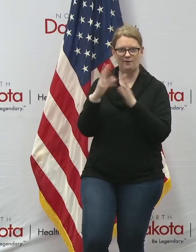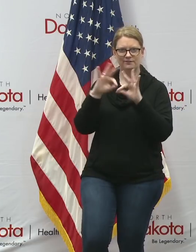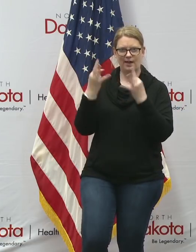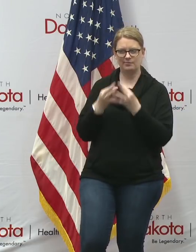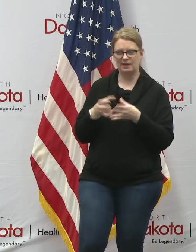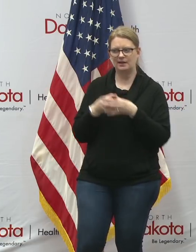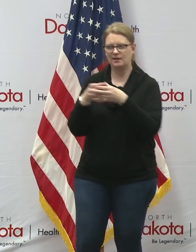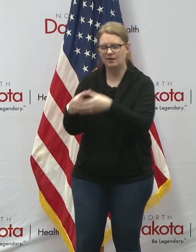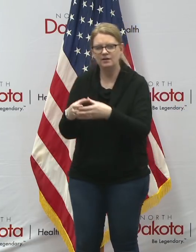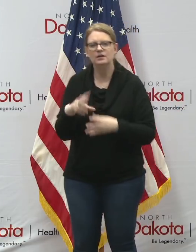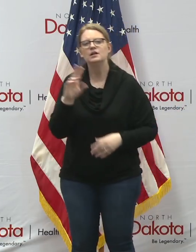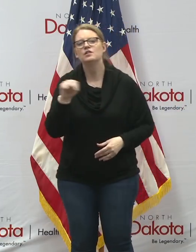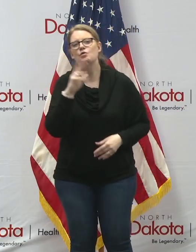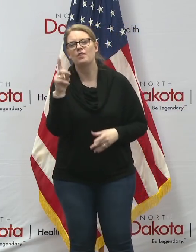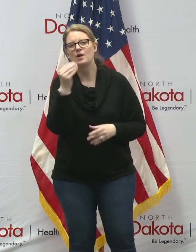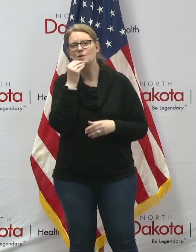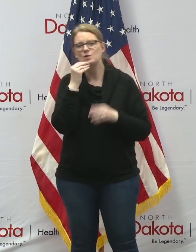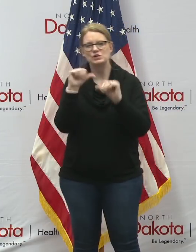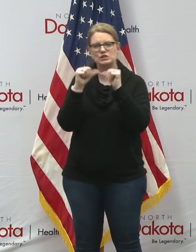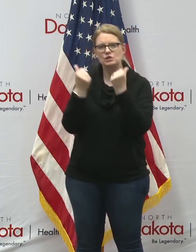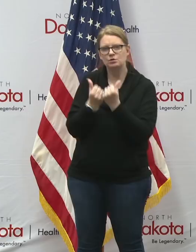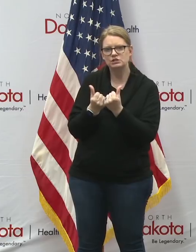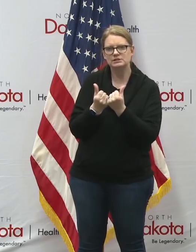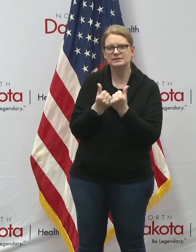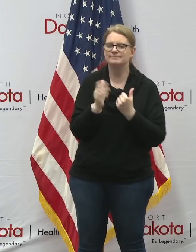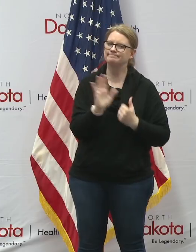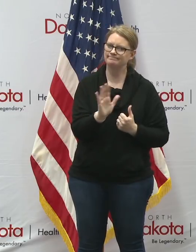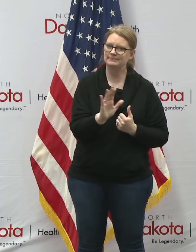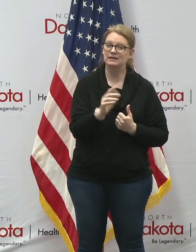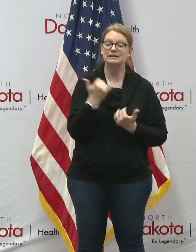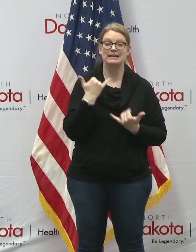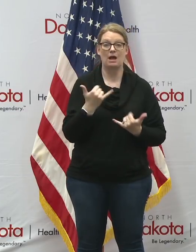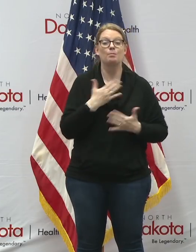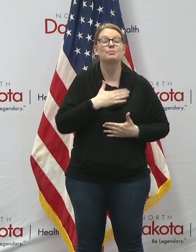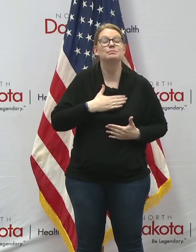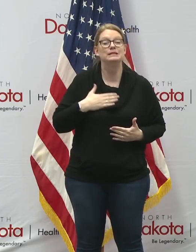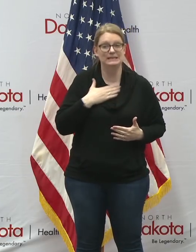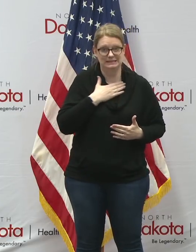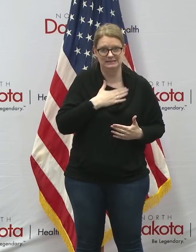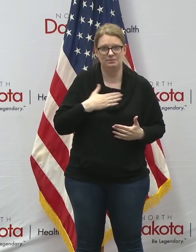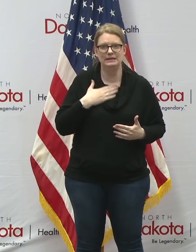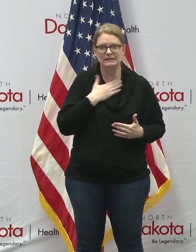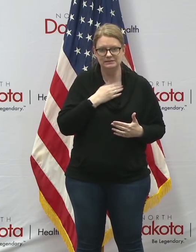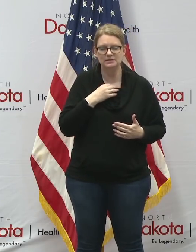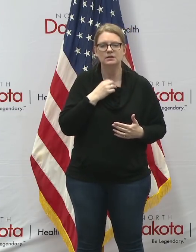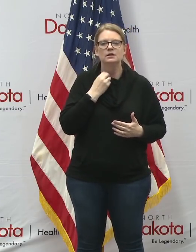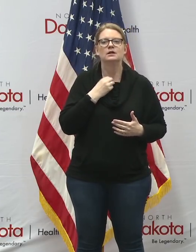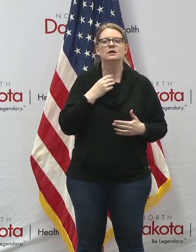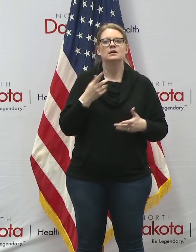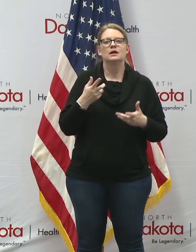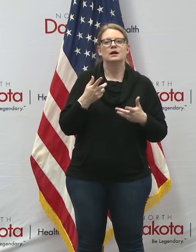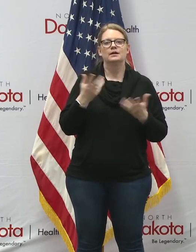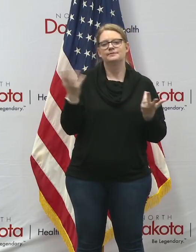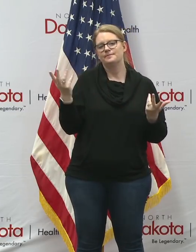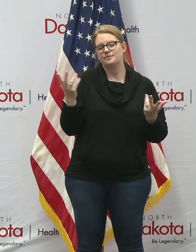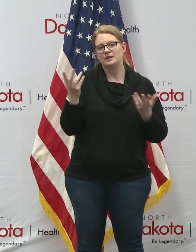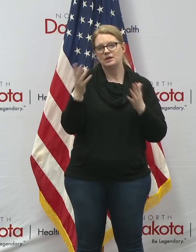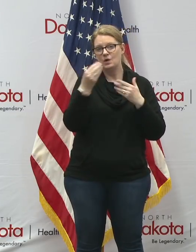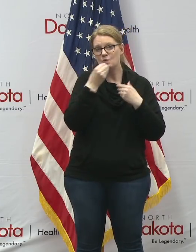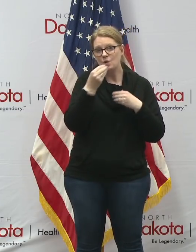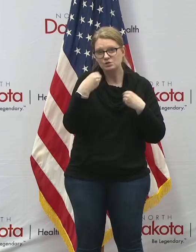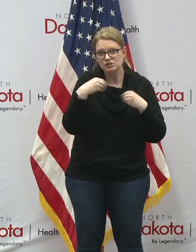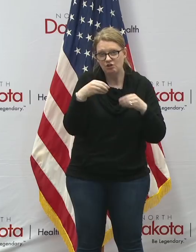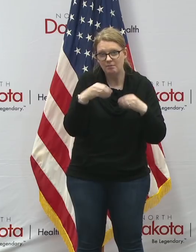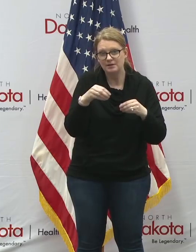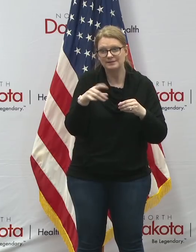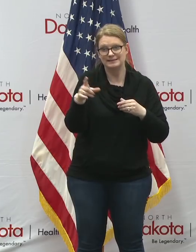from the north dakota grocers association that they would like to ask uh north dakotans to uh even though this is certainly shopping uh grocery shopping